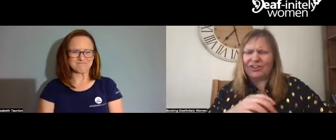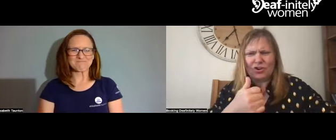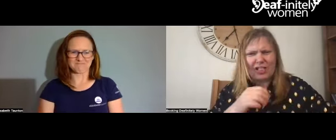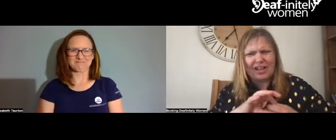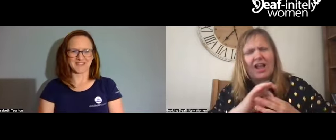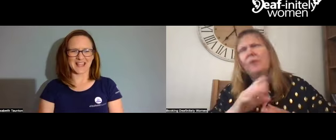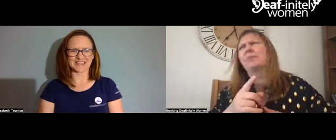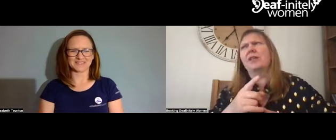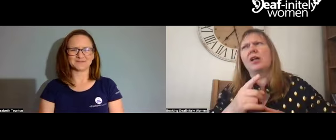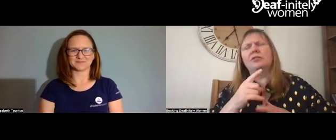That's really good.